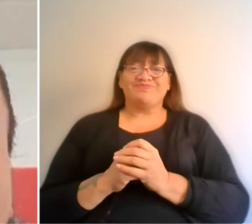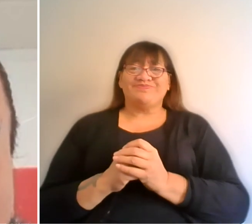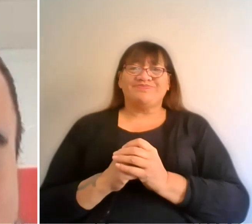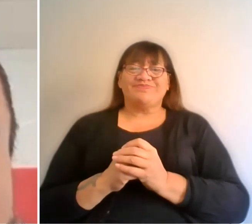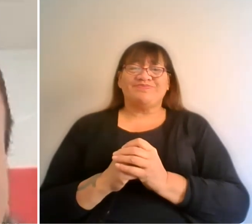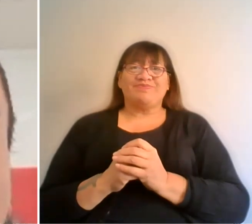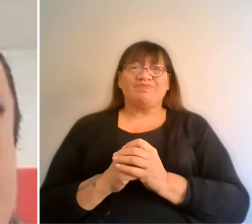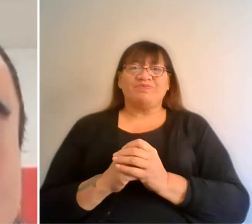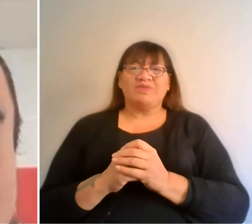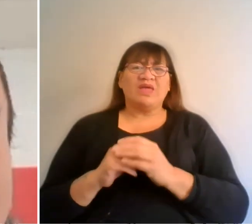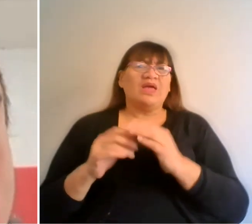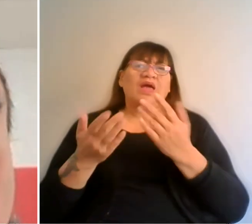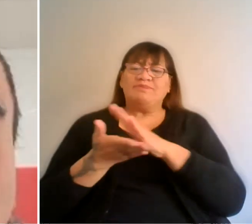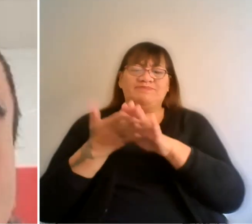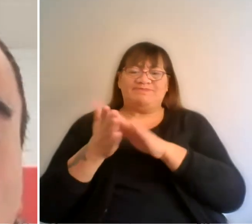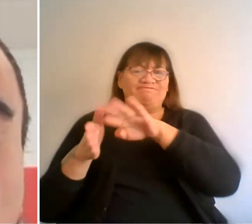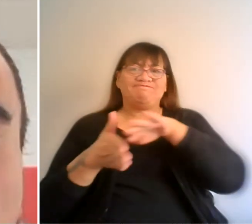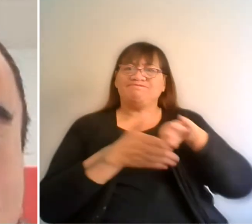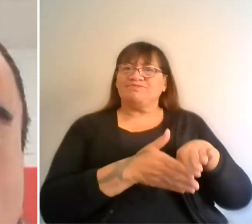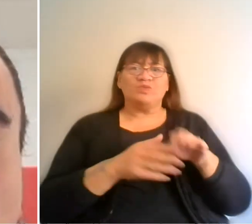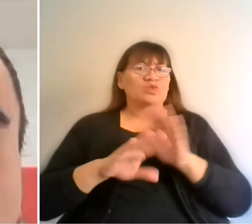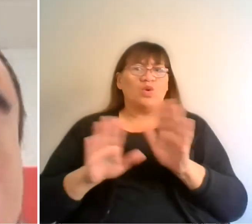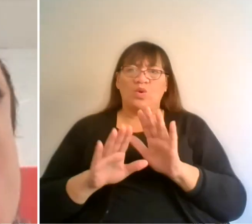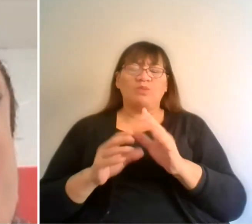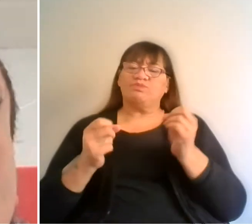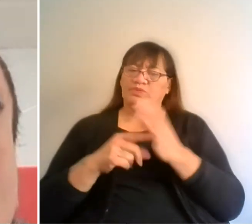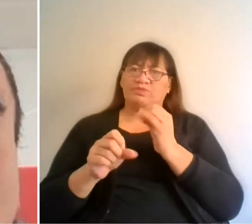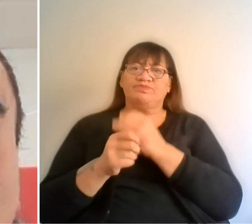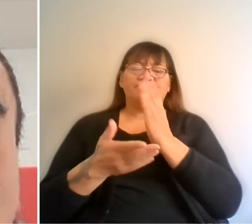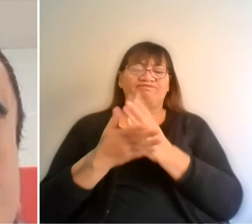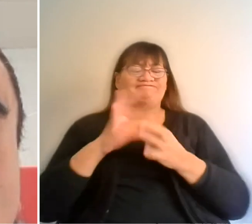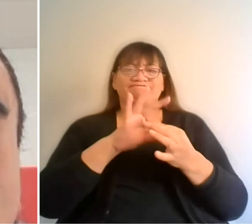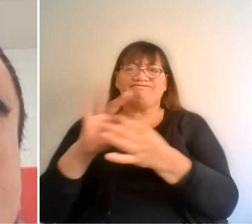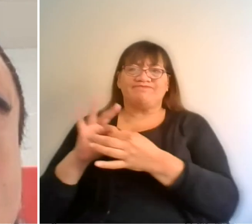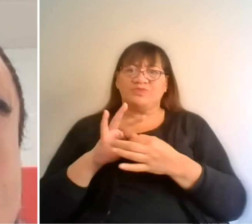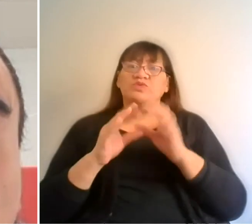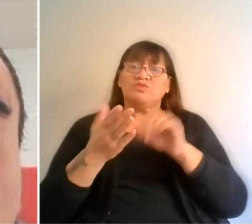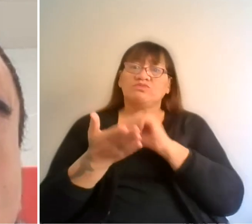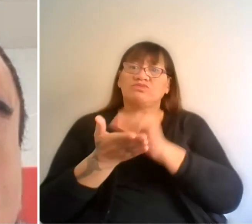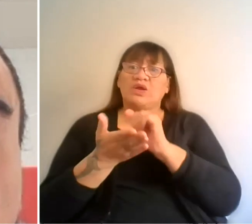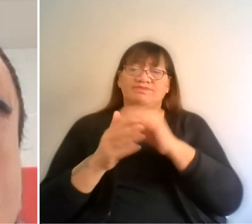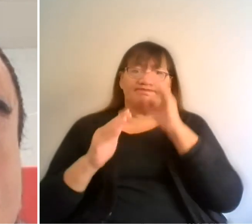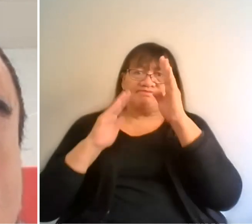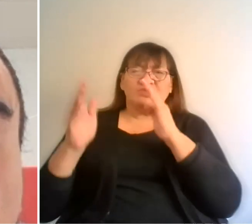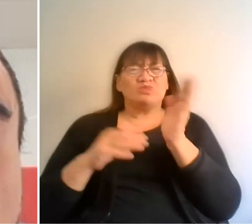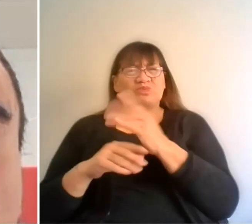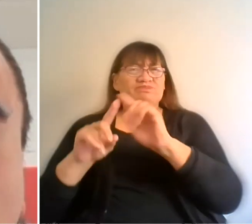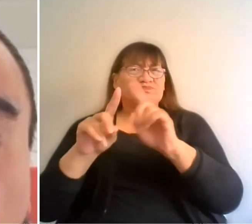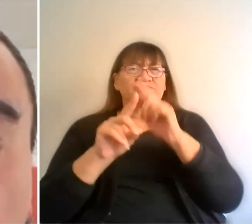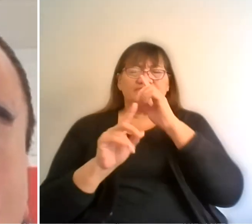waihotia ki te taha me reira me Piritahi mai. Me reira tika na ki te mihi atu ki ngā rangaroupa ngā ringa